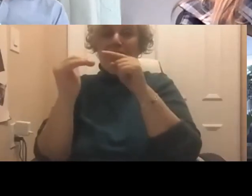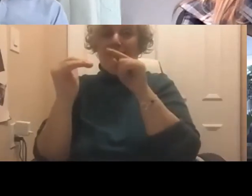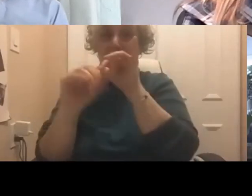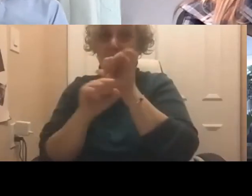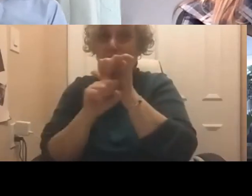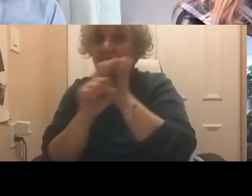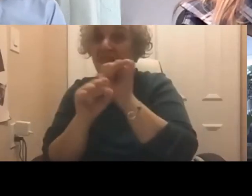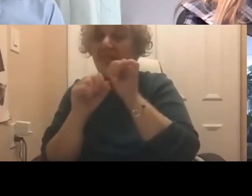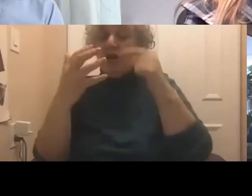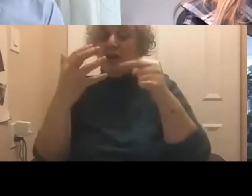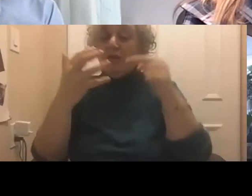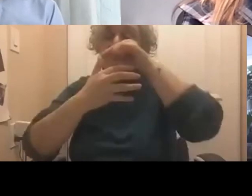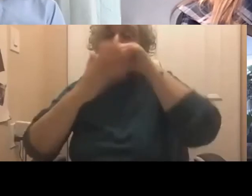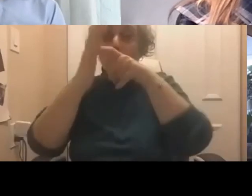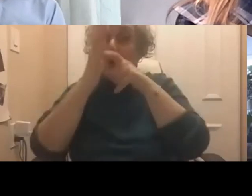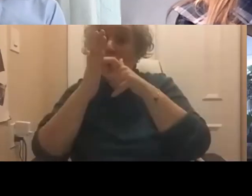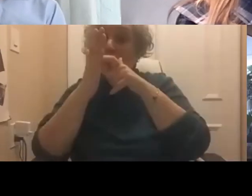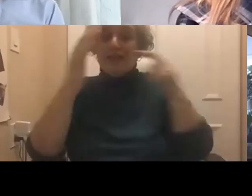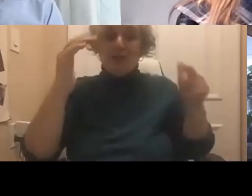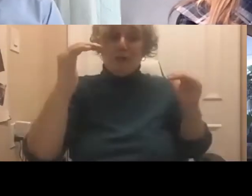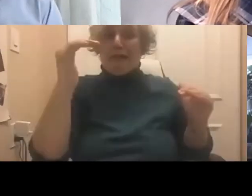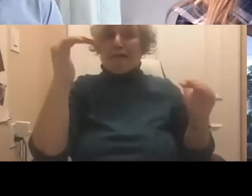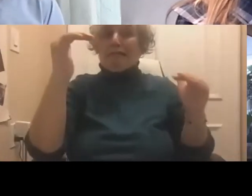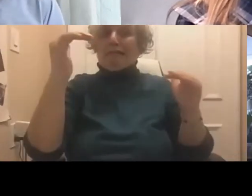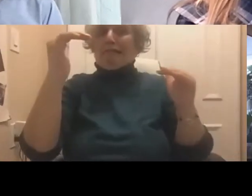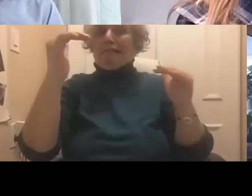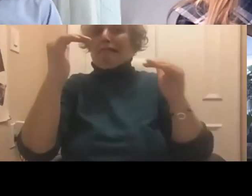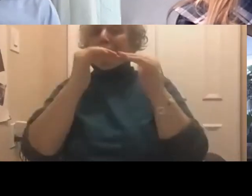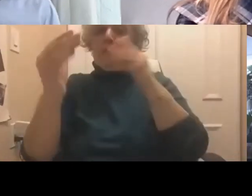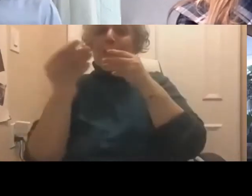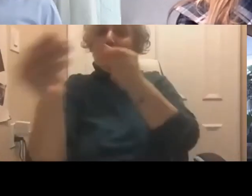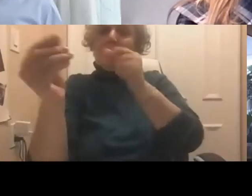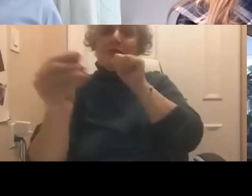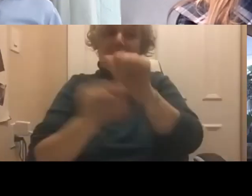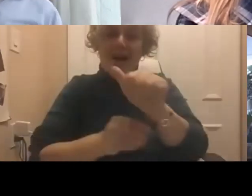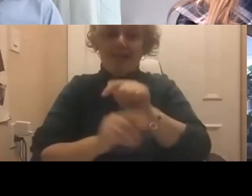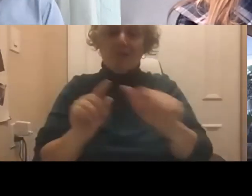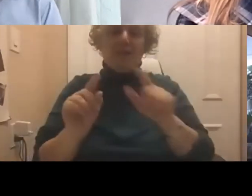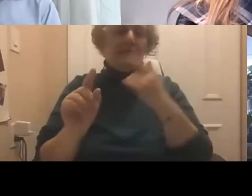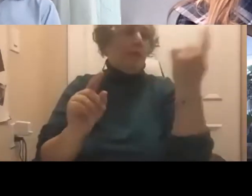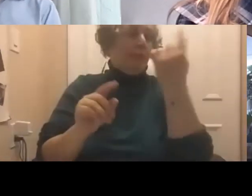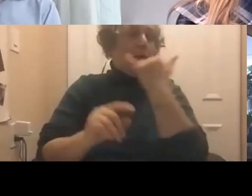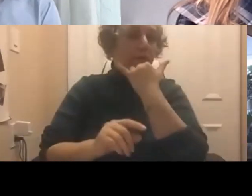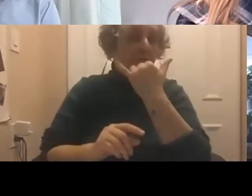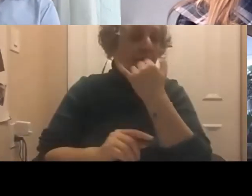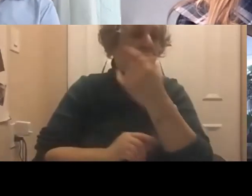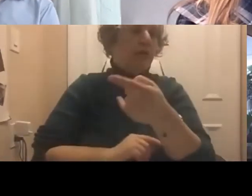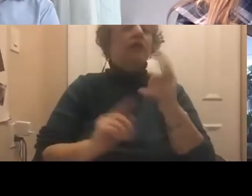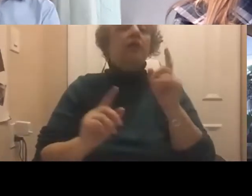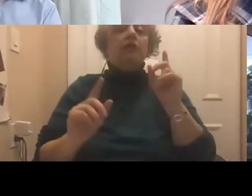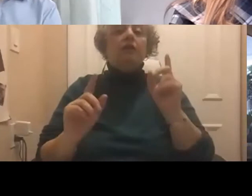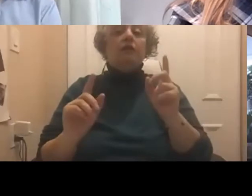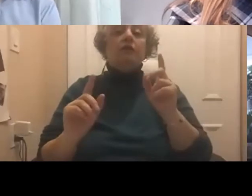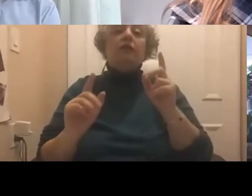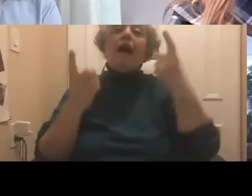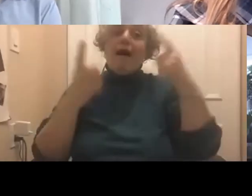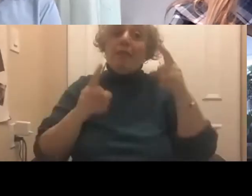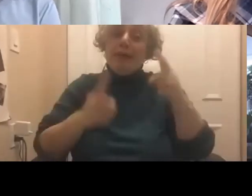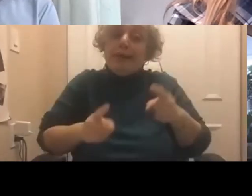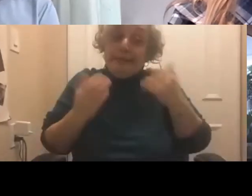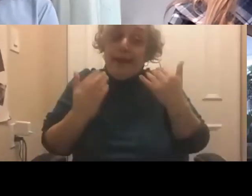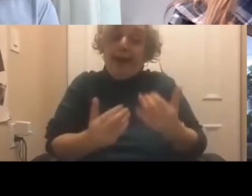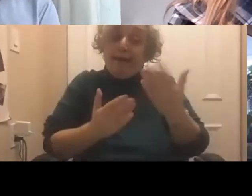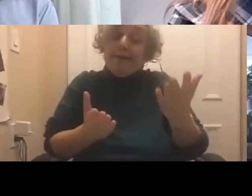efficient or doing something that is wrong is frequently happening already.